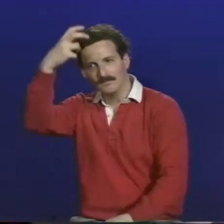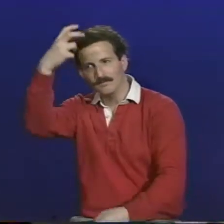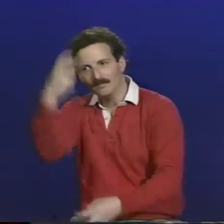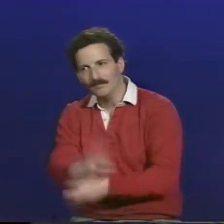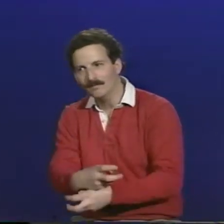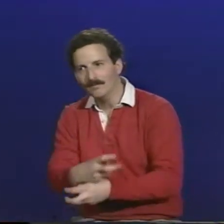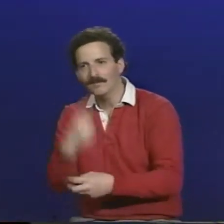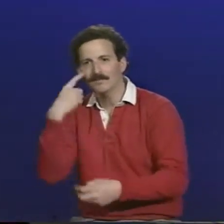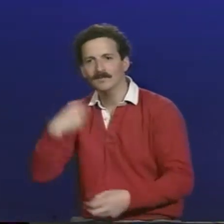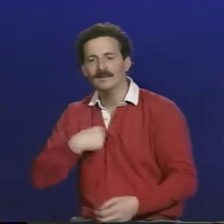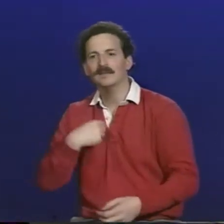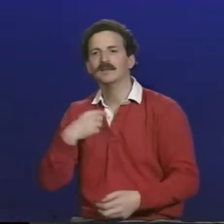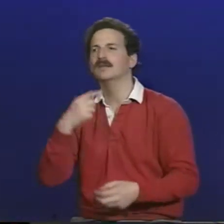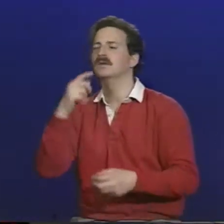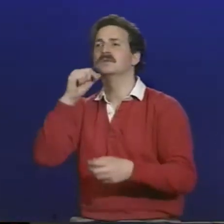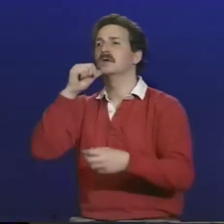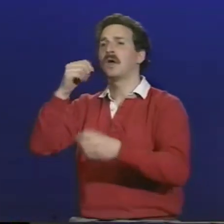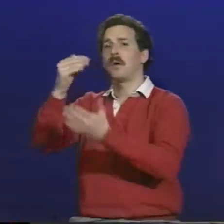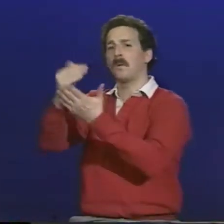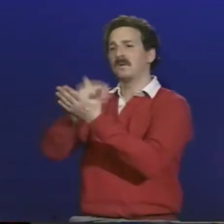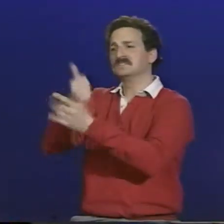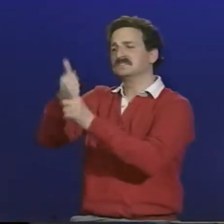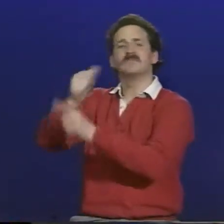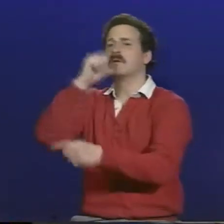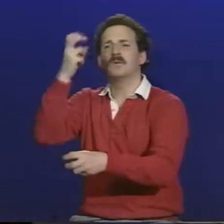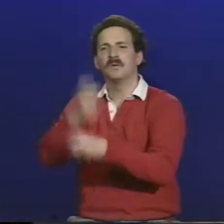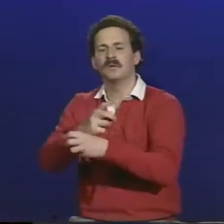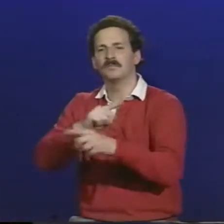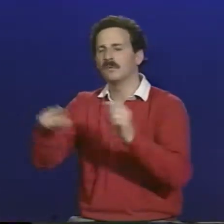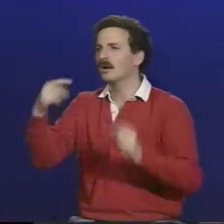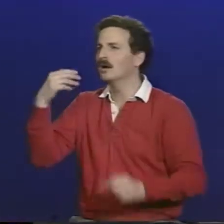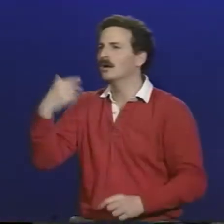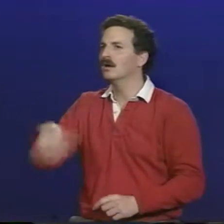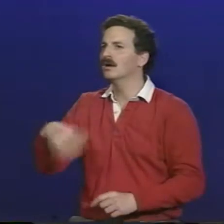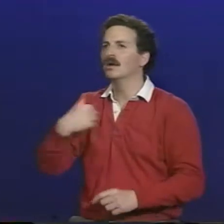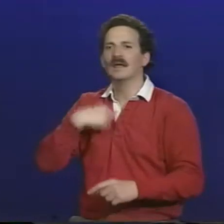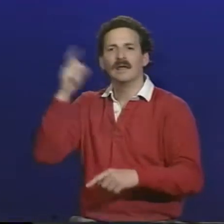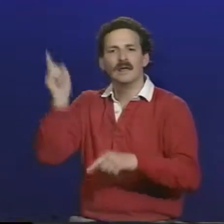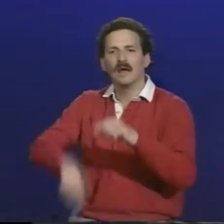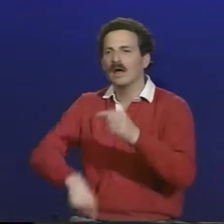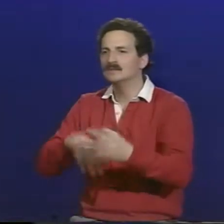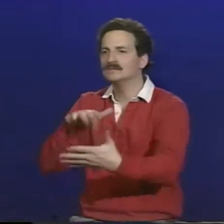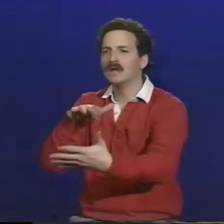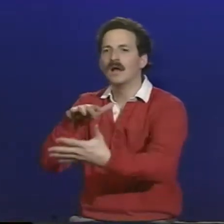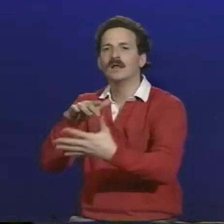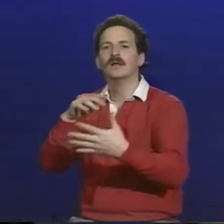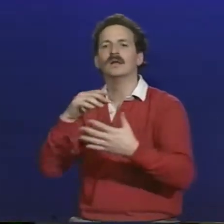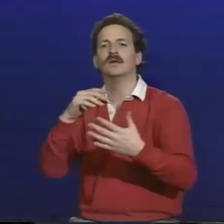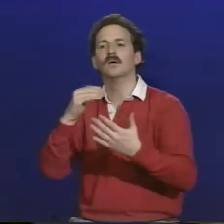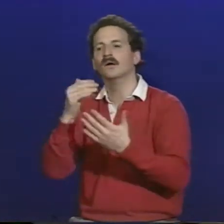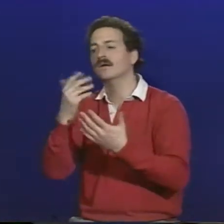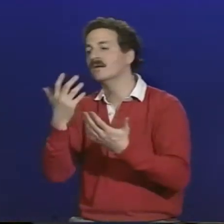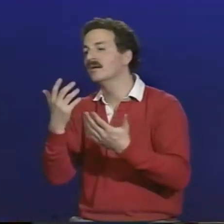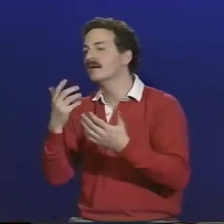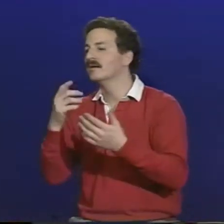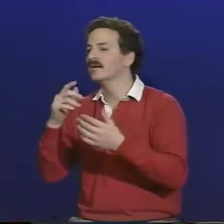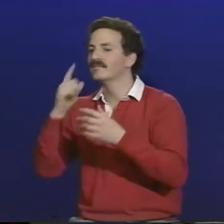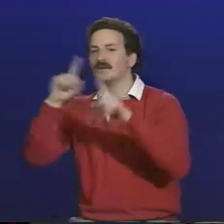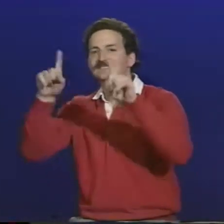And I cannot tell you how incredibly difficult that situation was. I don't mean in terms of the course content. I'm